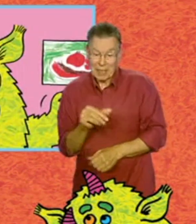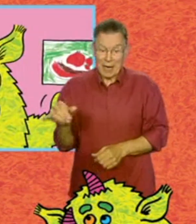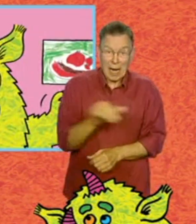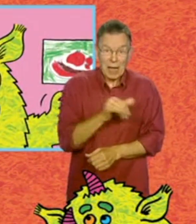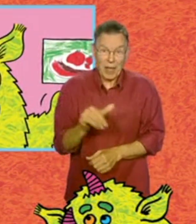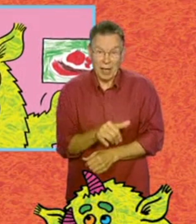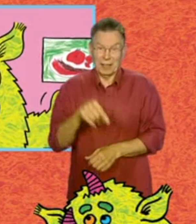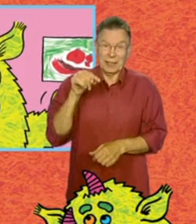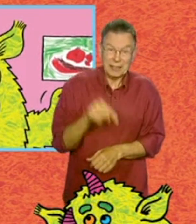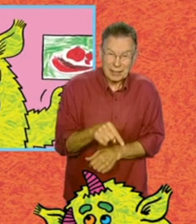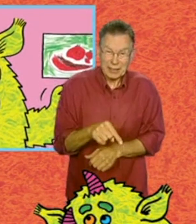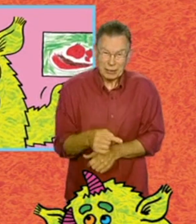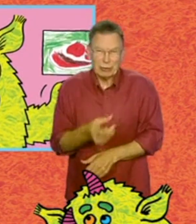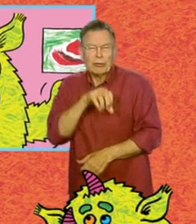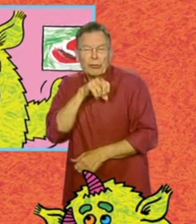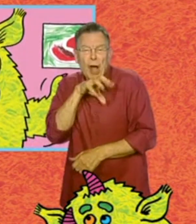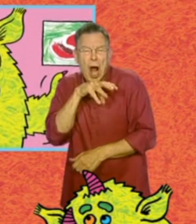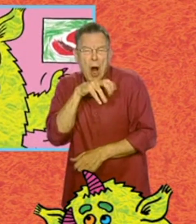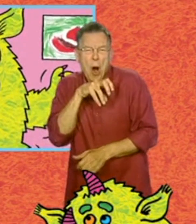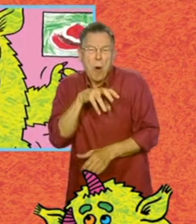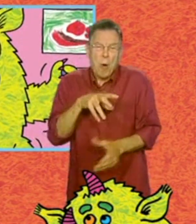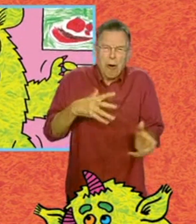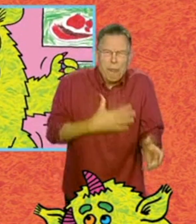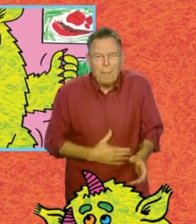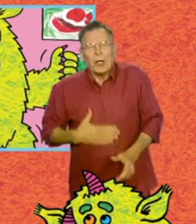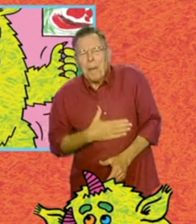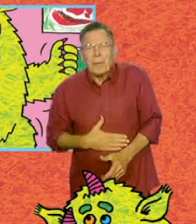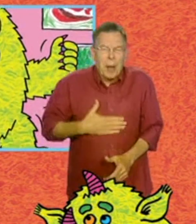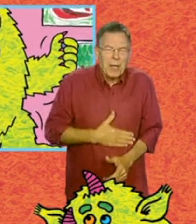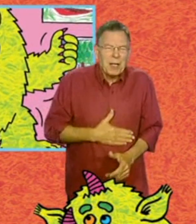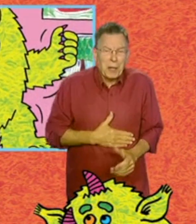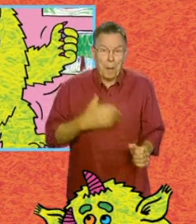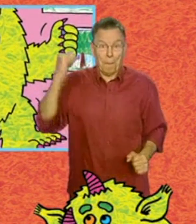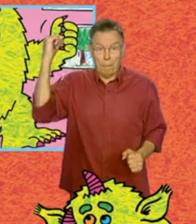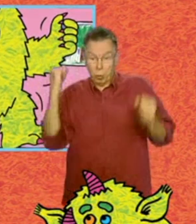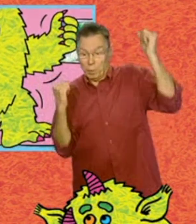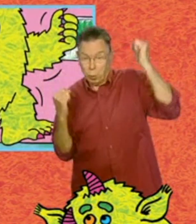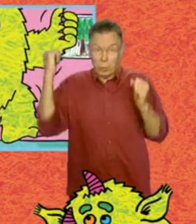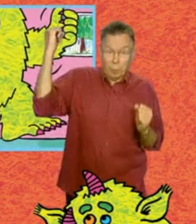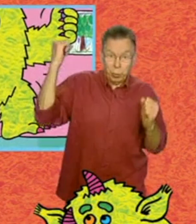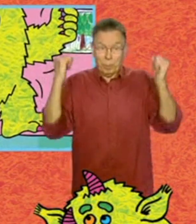Either it growls, yummy, and dances boogie woogie,